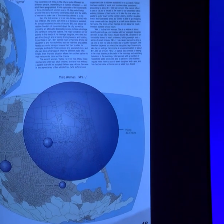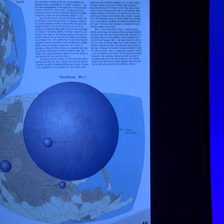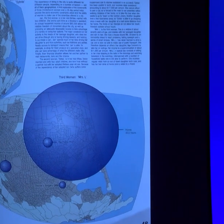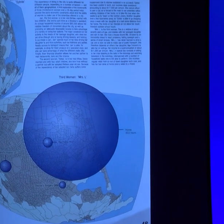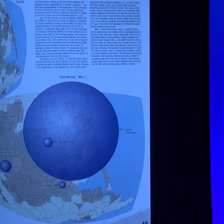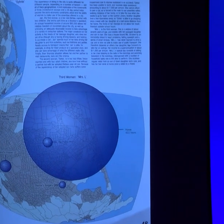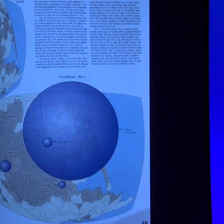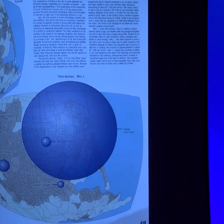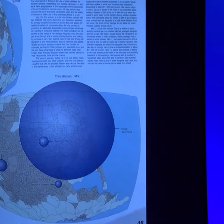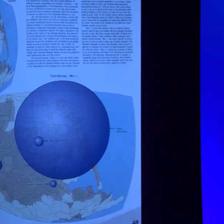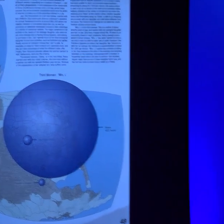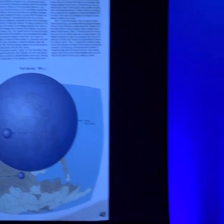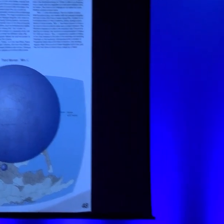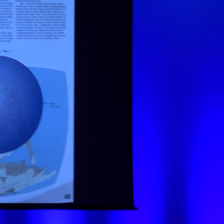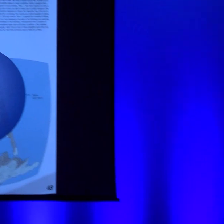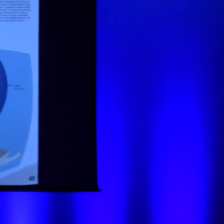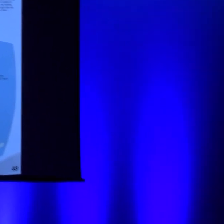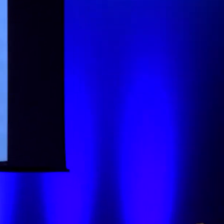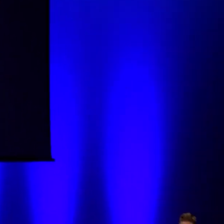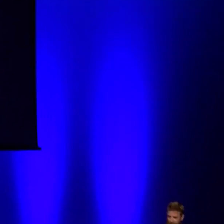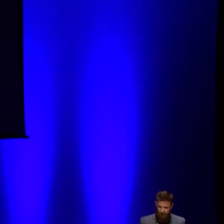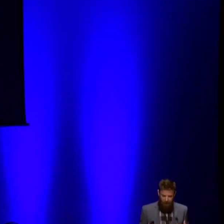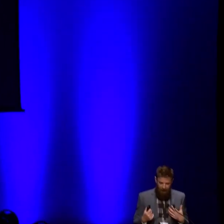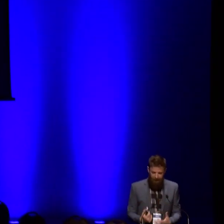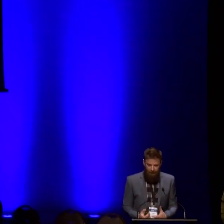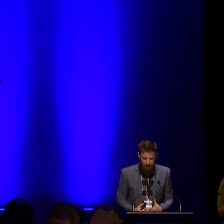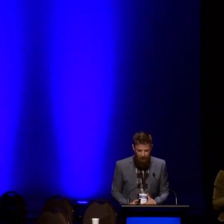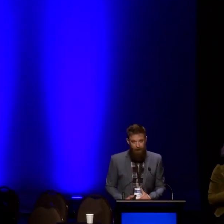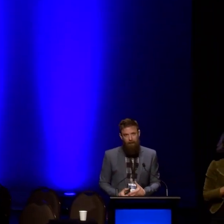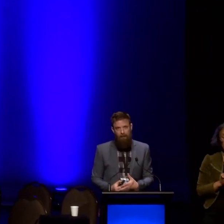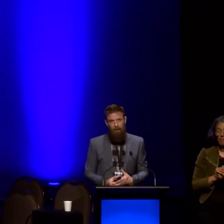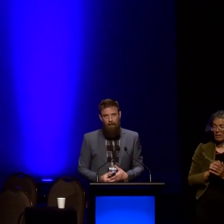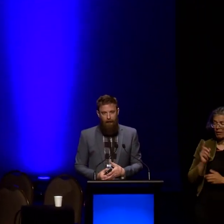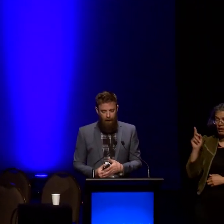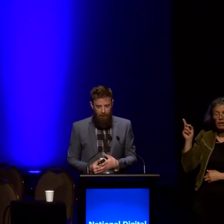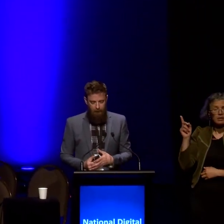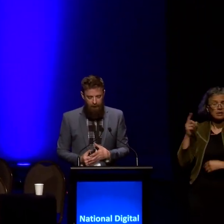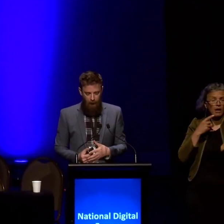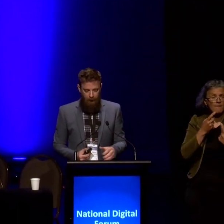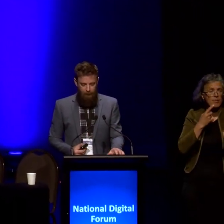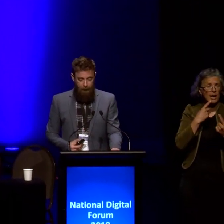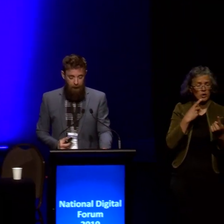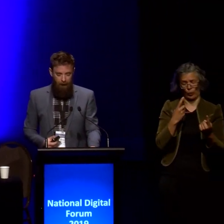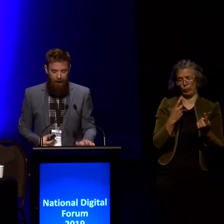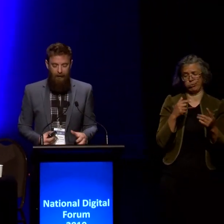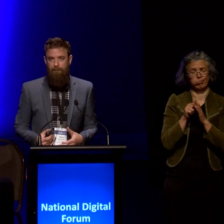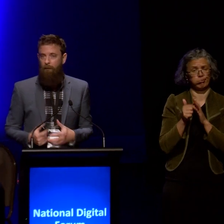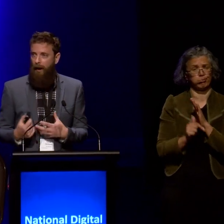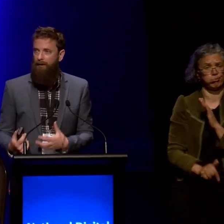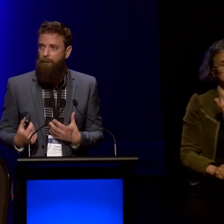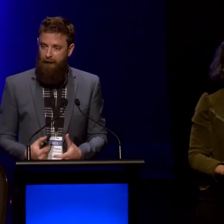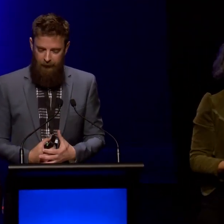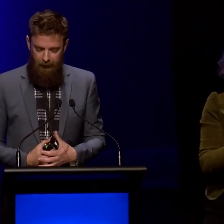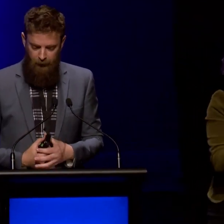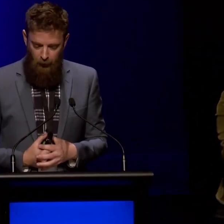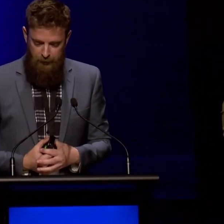is incredible, but each double-page spread is relentlessly busy. These works produced on the cusp of